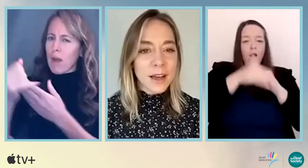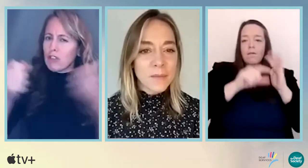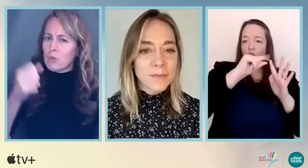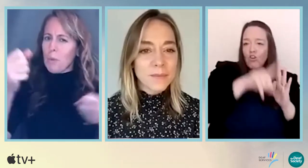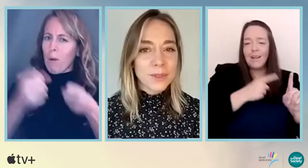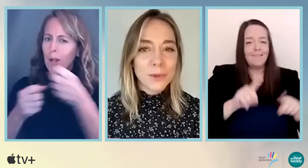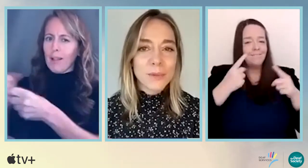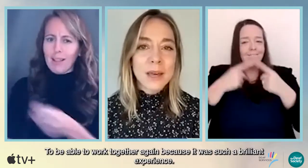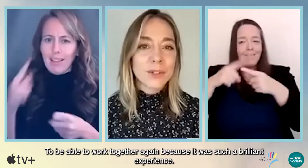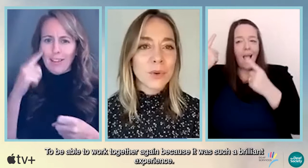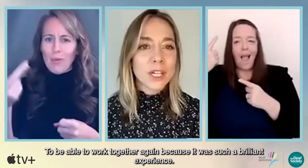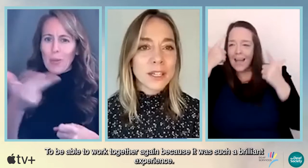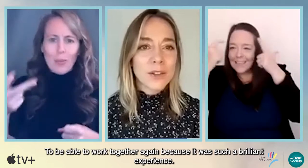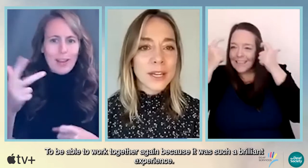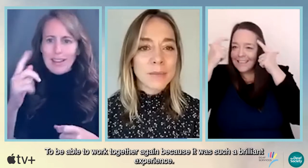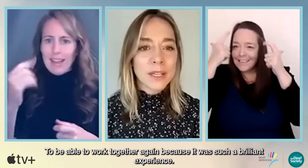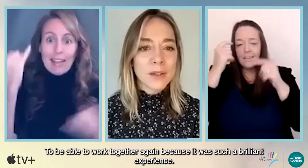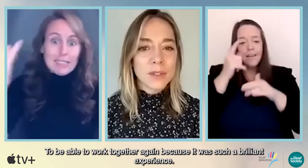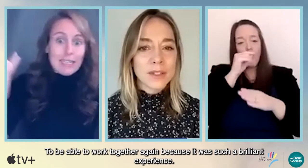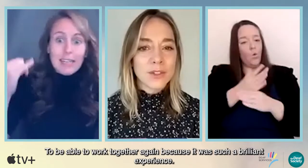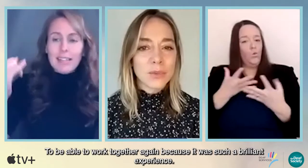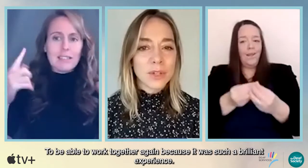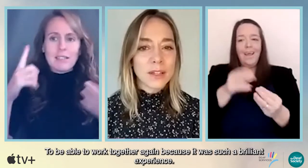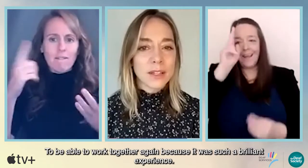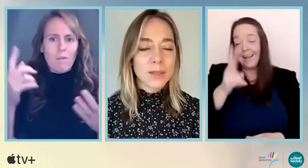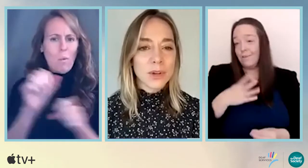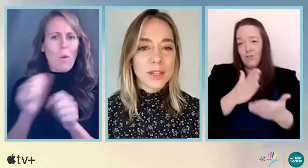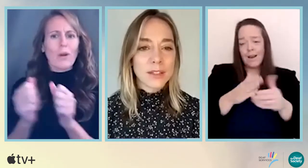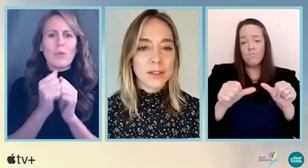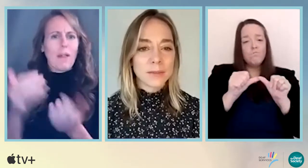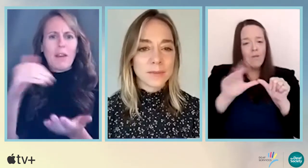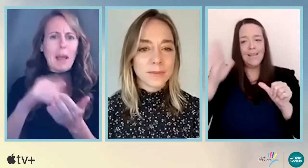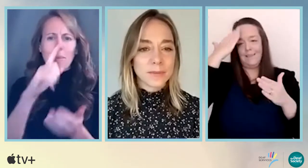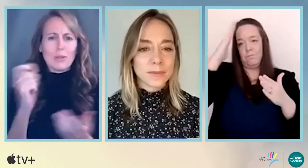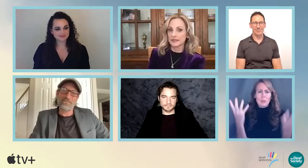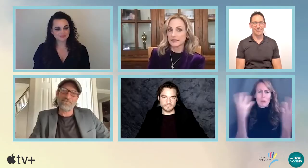to be able to work together again because it was such a brilliant experience.